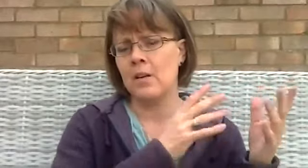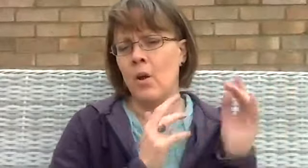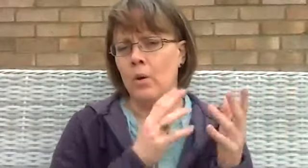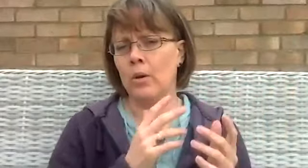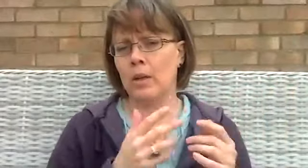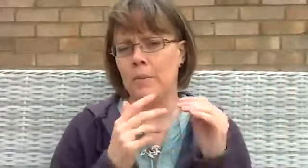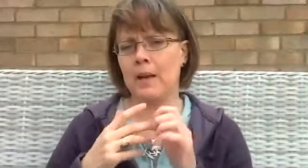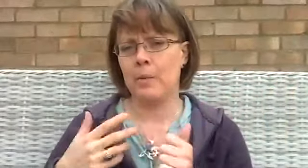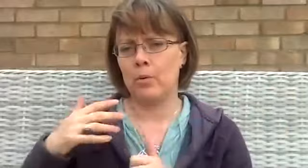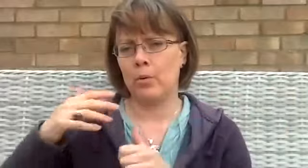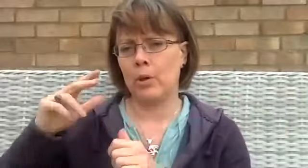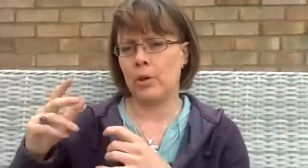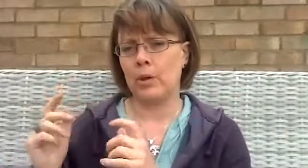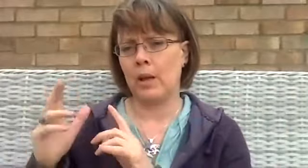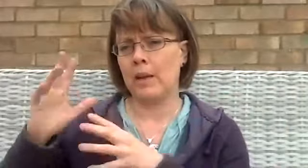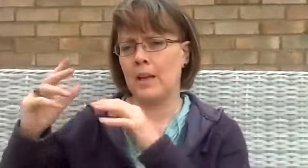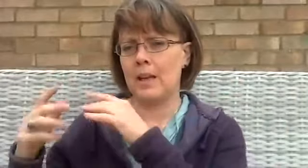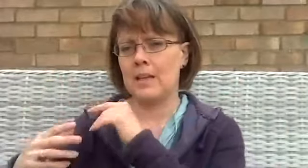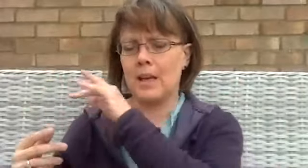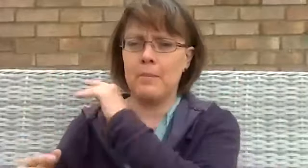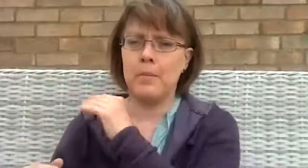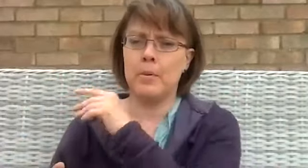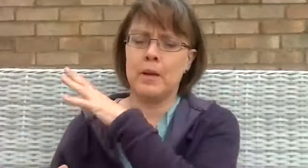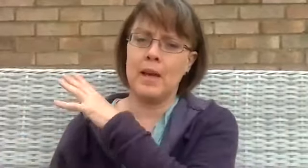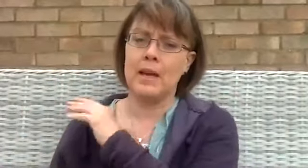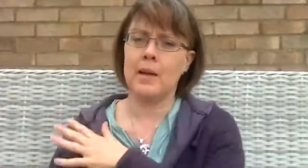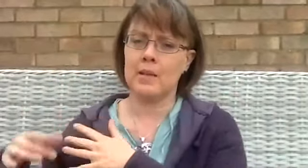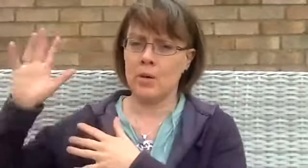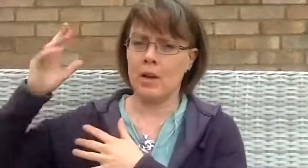of creating a beautiful life.